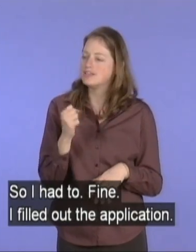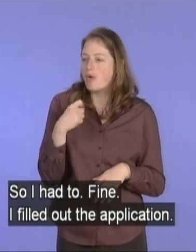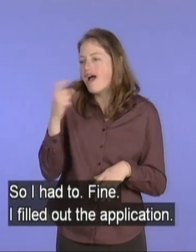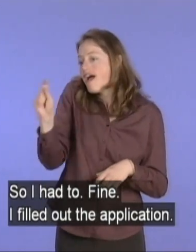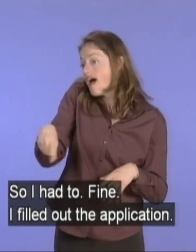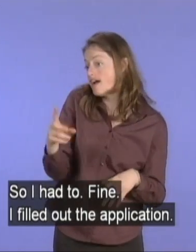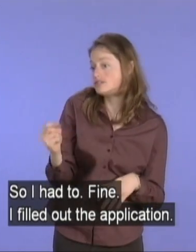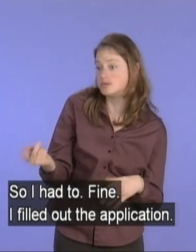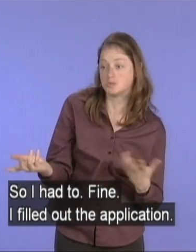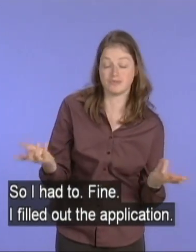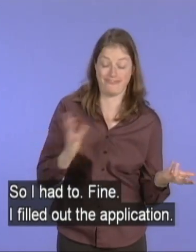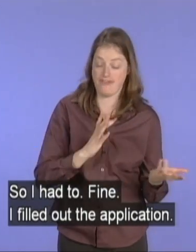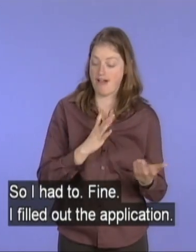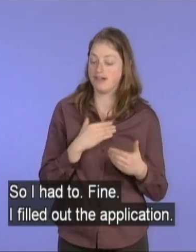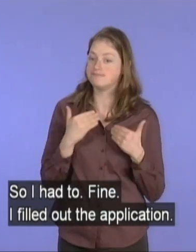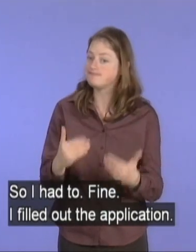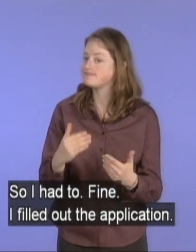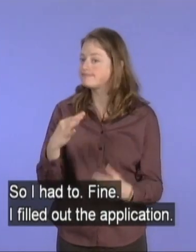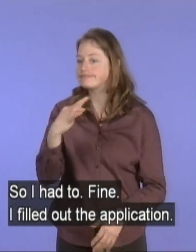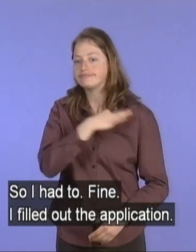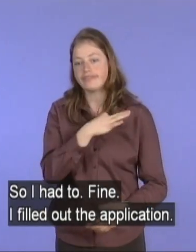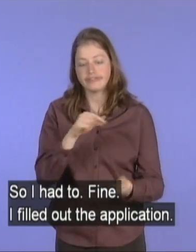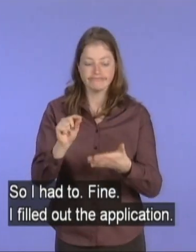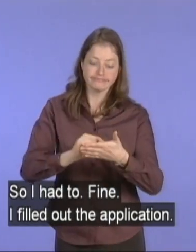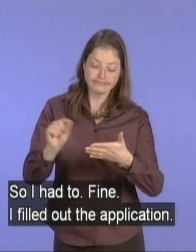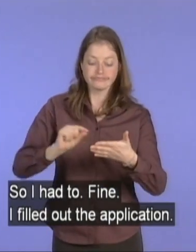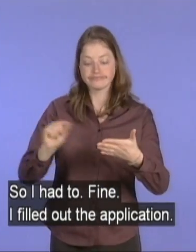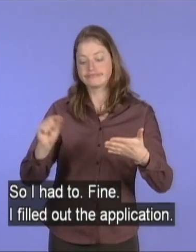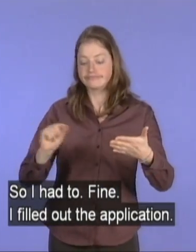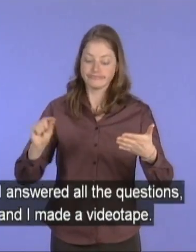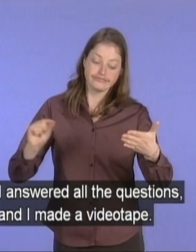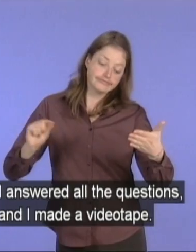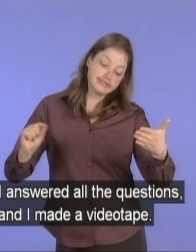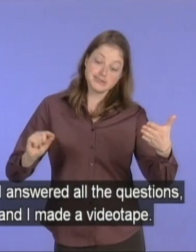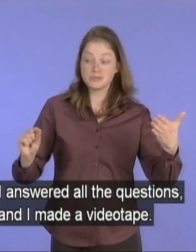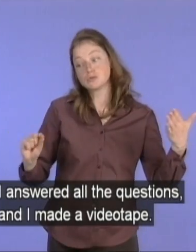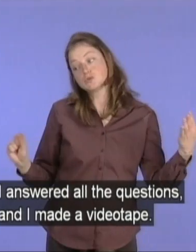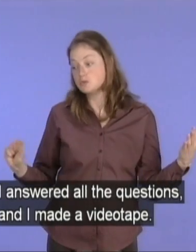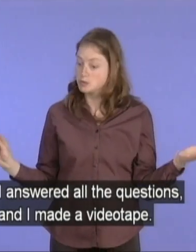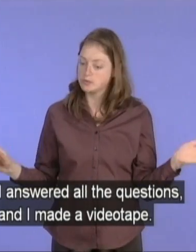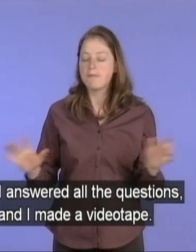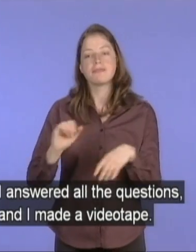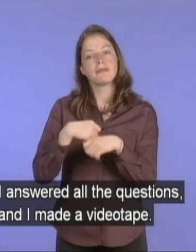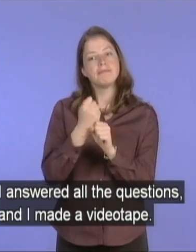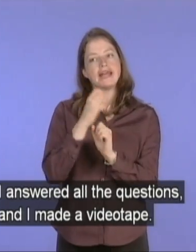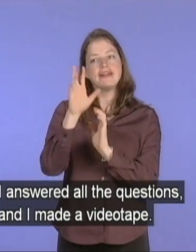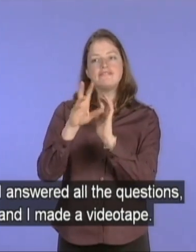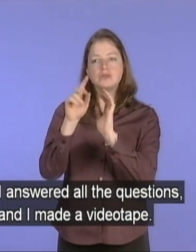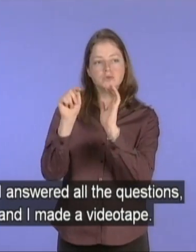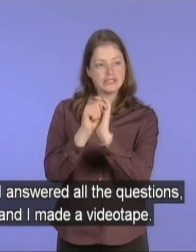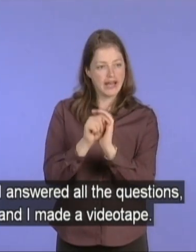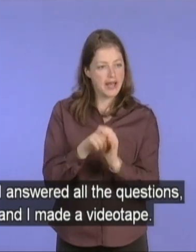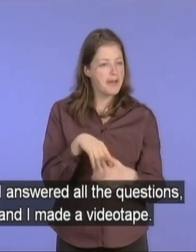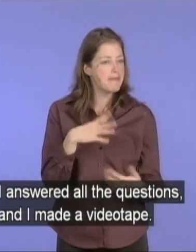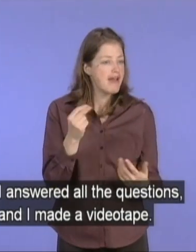So I had to. Fine. I filled out the application. I answered all the questions and I made a videotape.